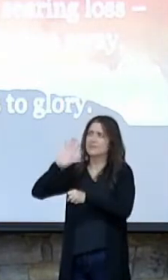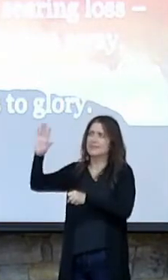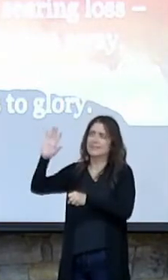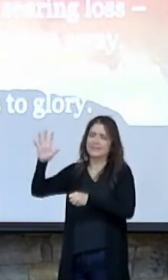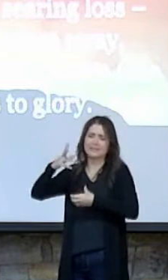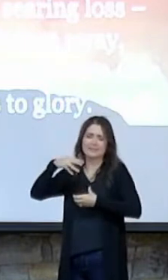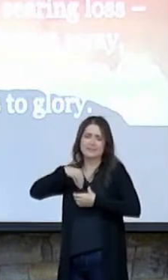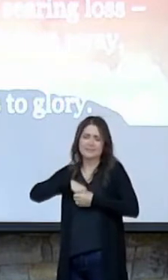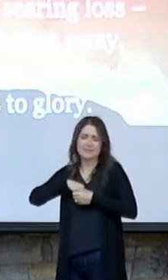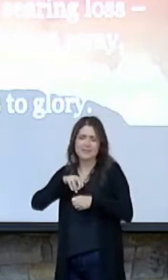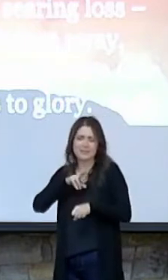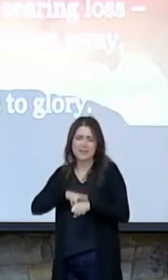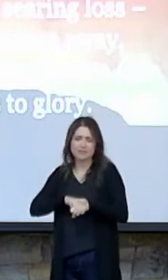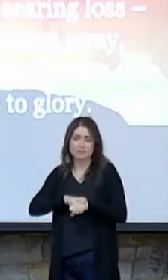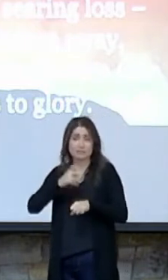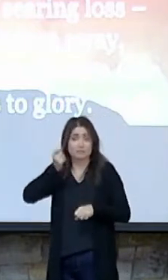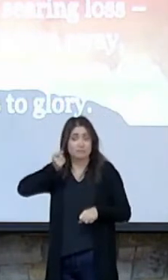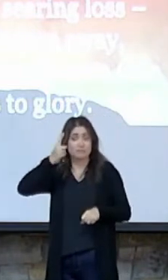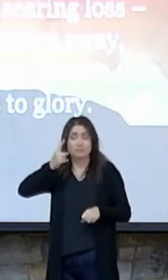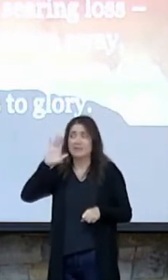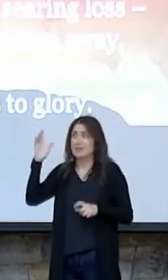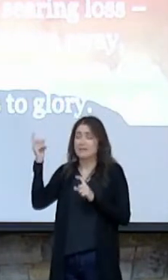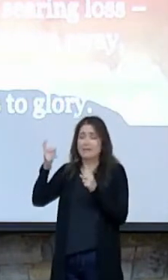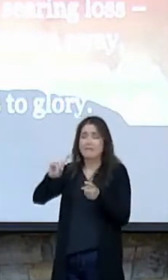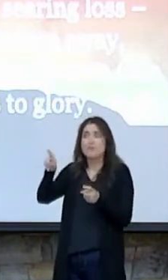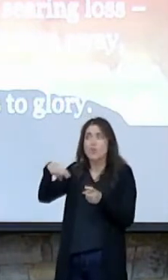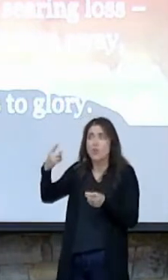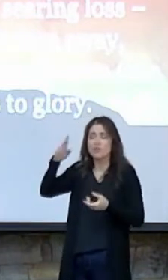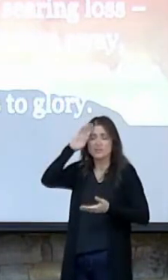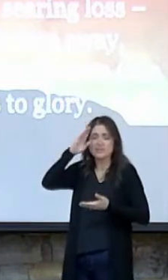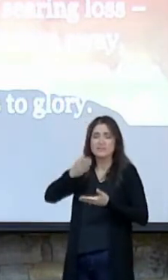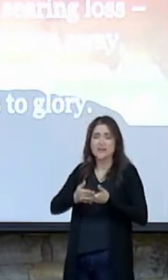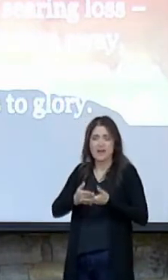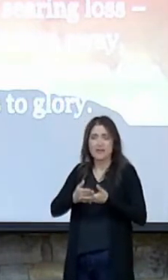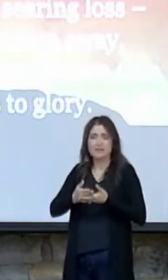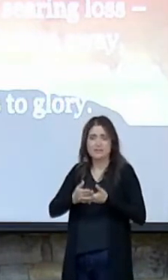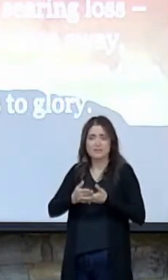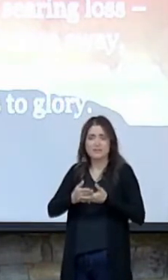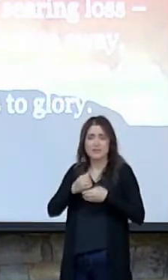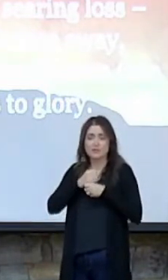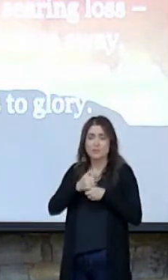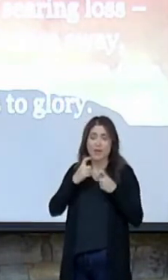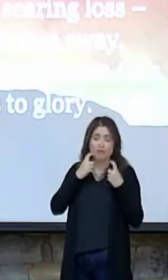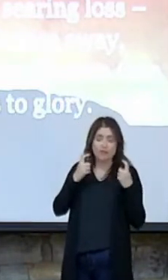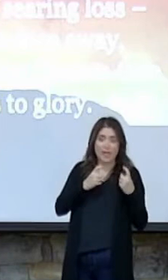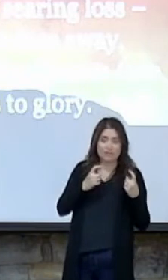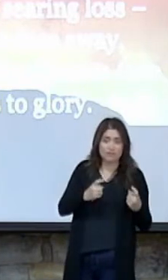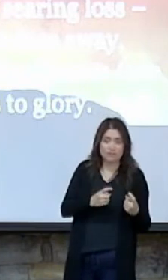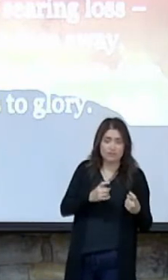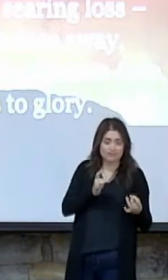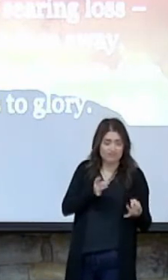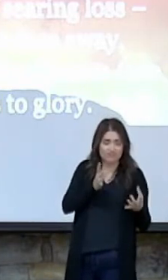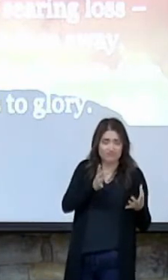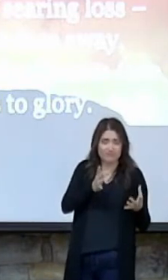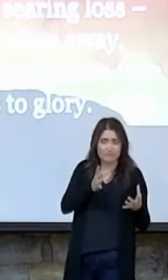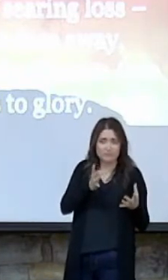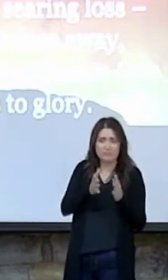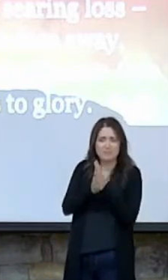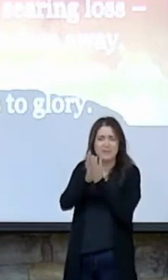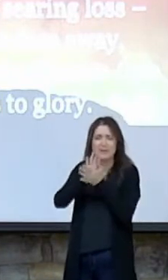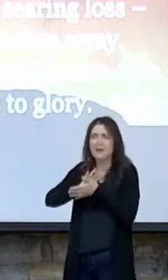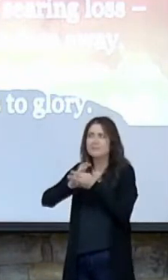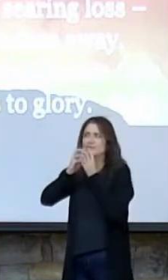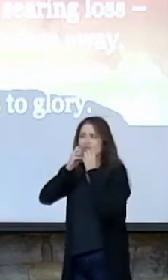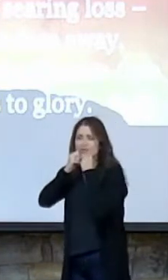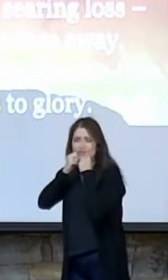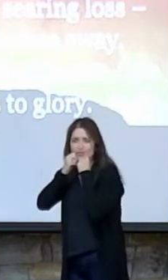gave His only Son to make a wretch His treasure. How do you view